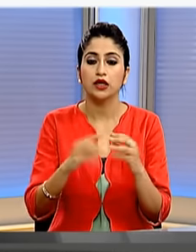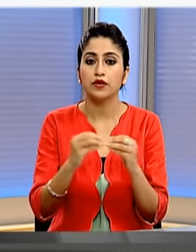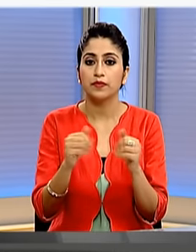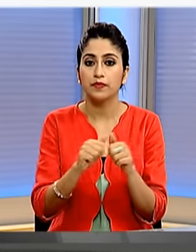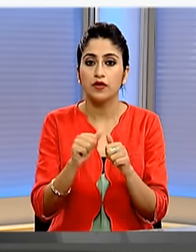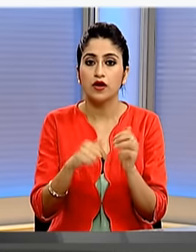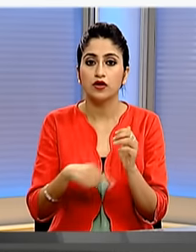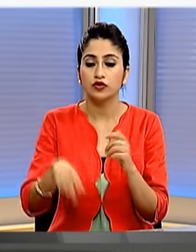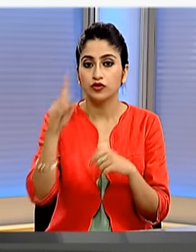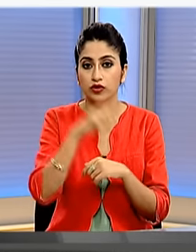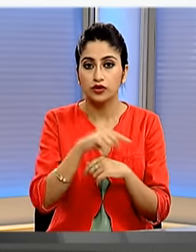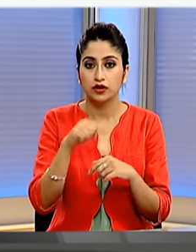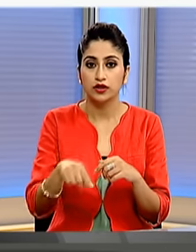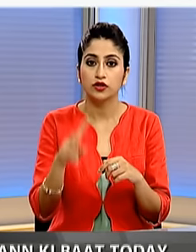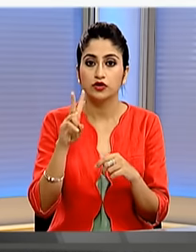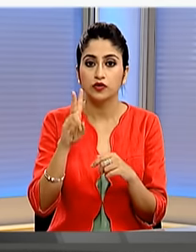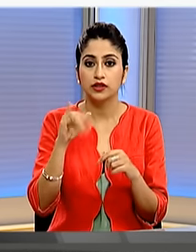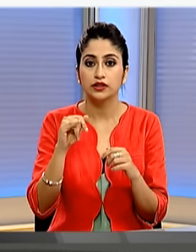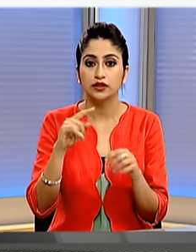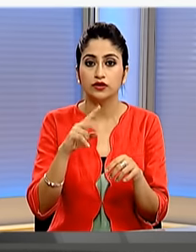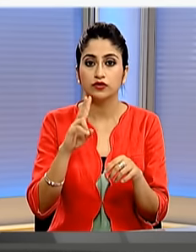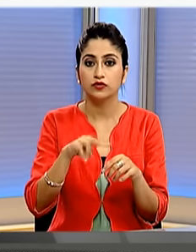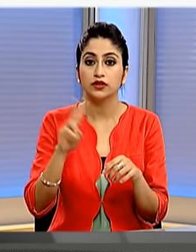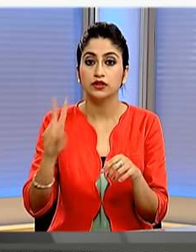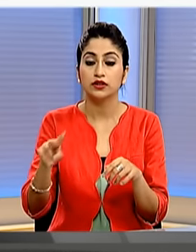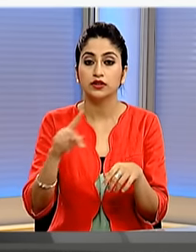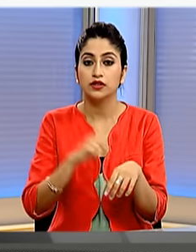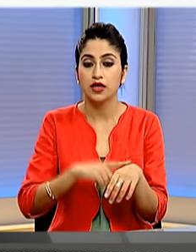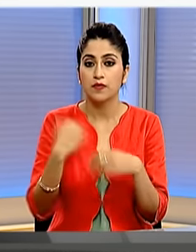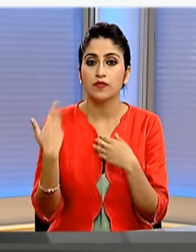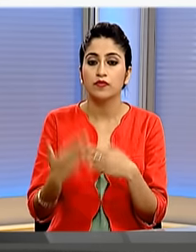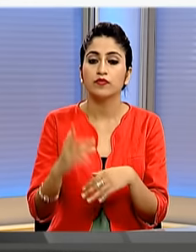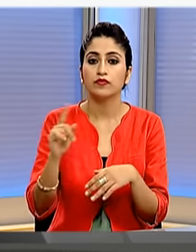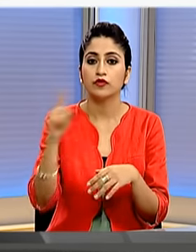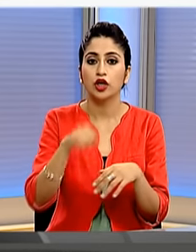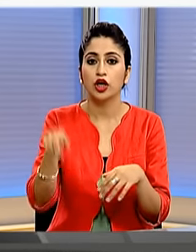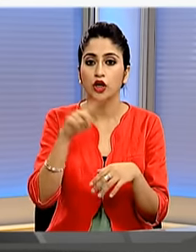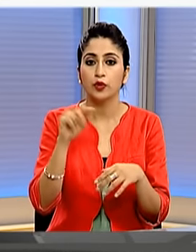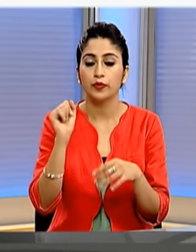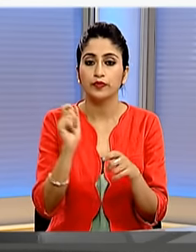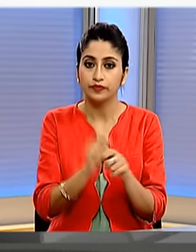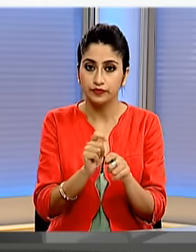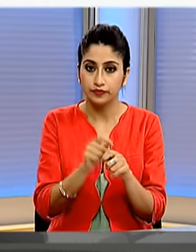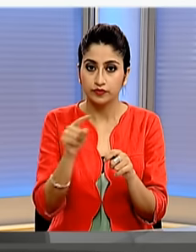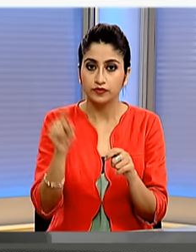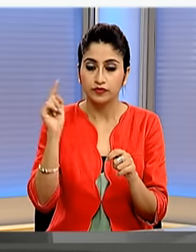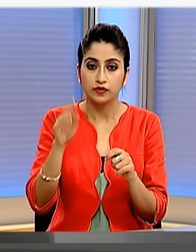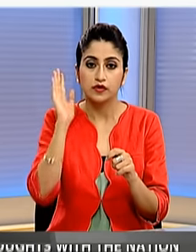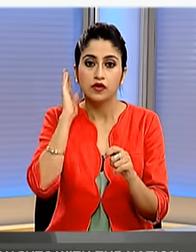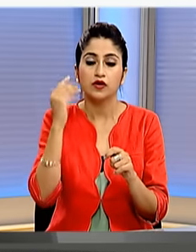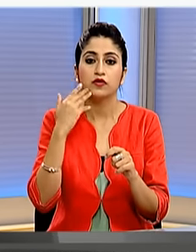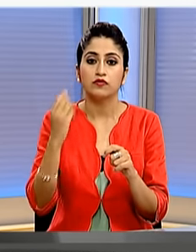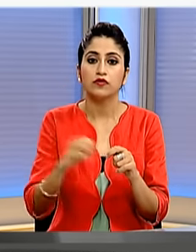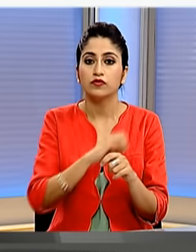a.m. today this is the 22nd edition of the Prime Minister's radio broadcast it will be heard on the